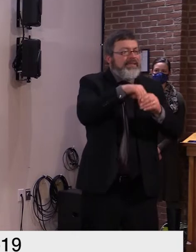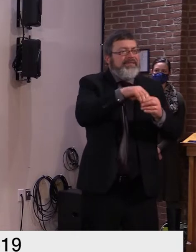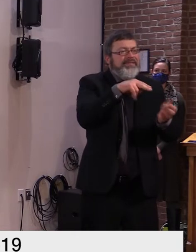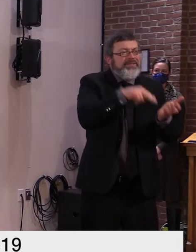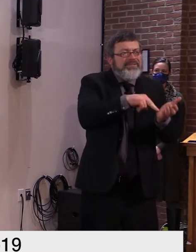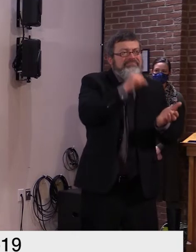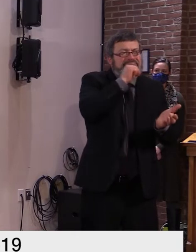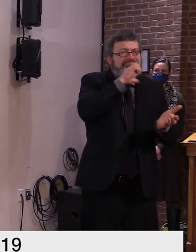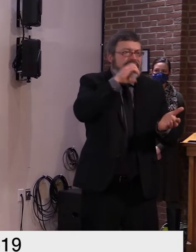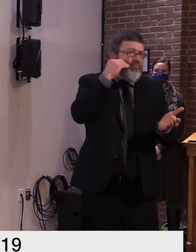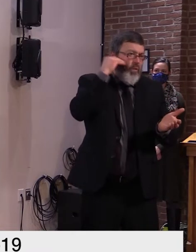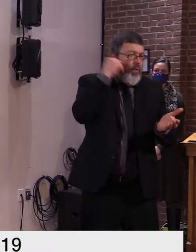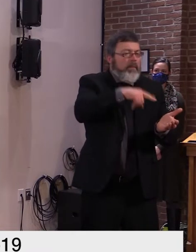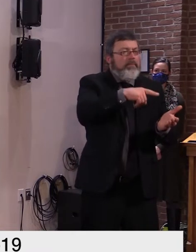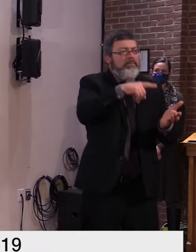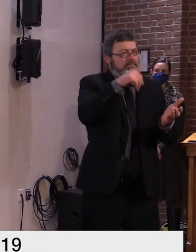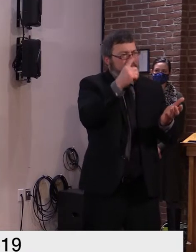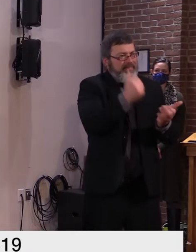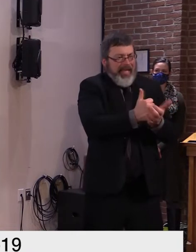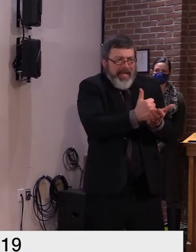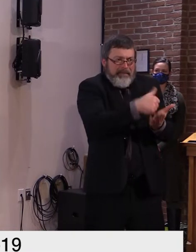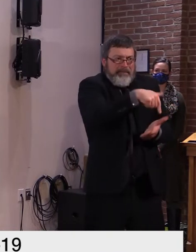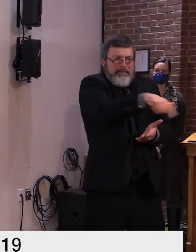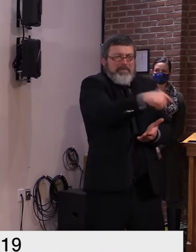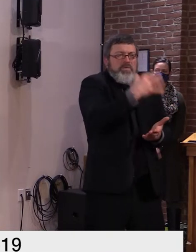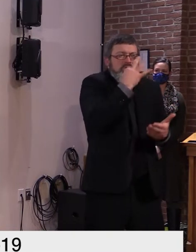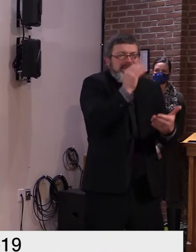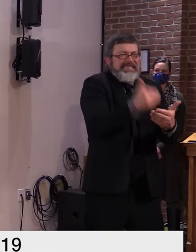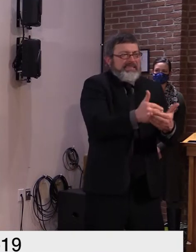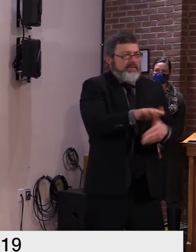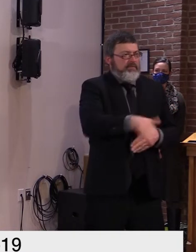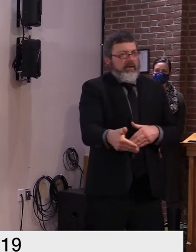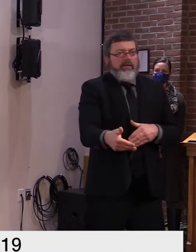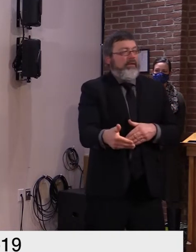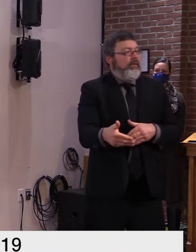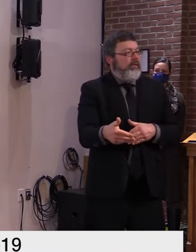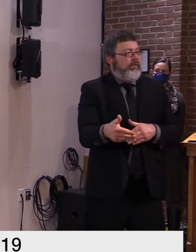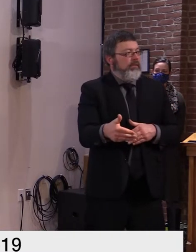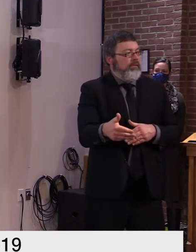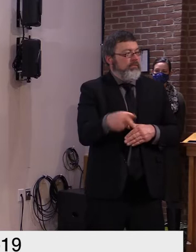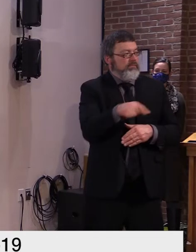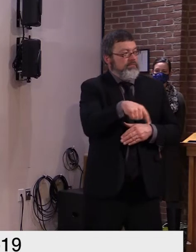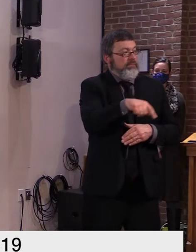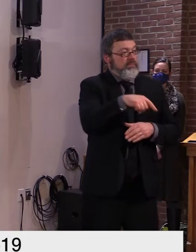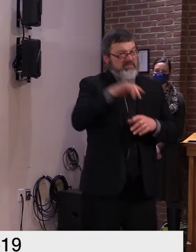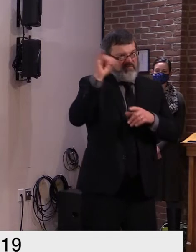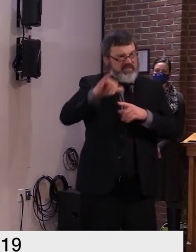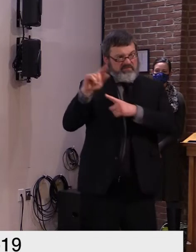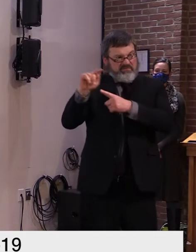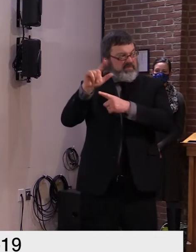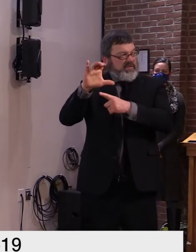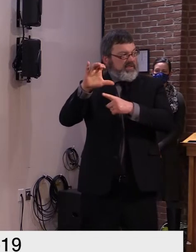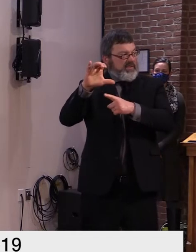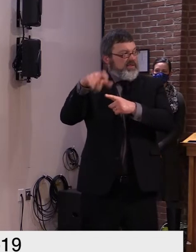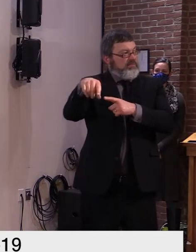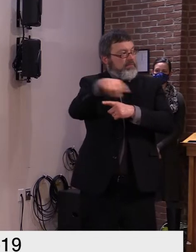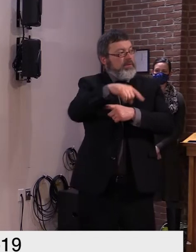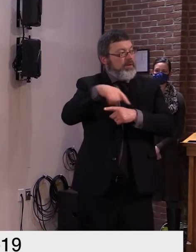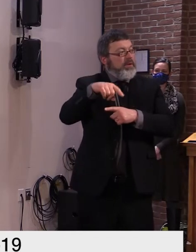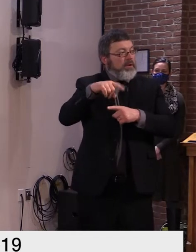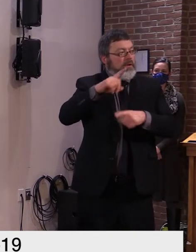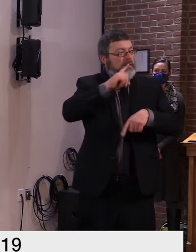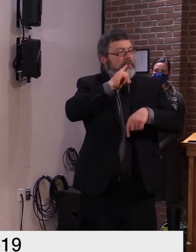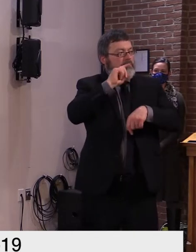volunteer pools tlc has been an excellent resource for many vermont facilities in supporting staffing needs